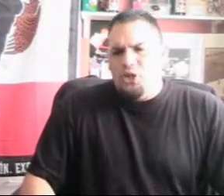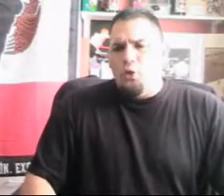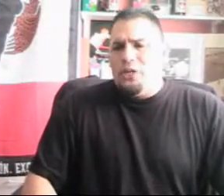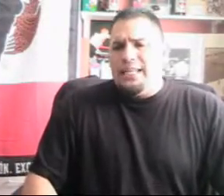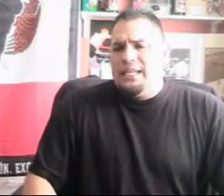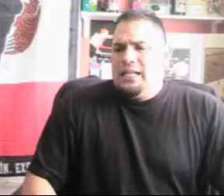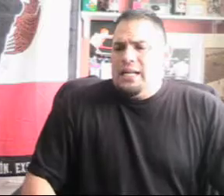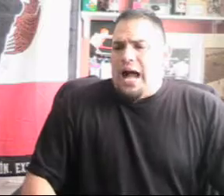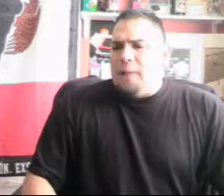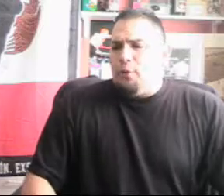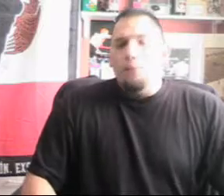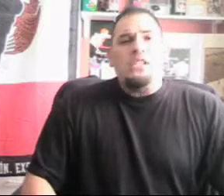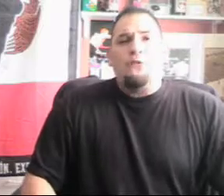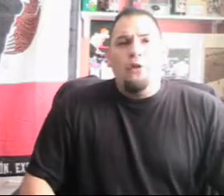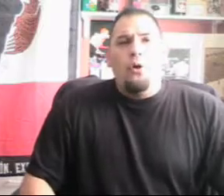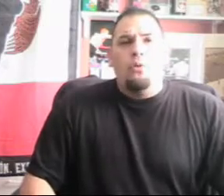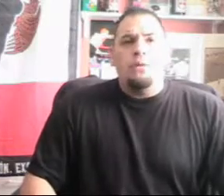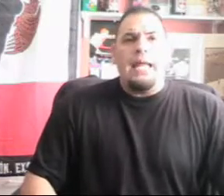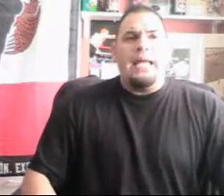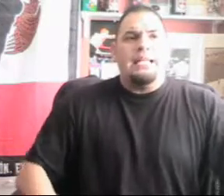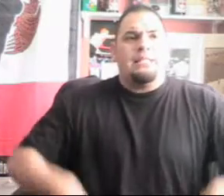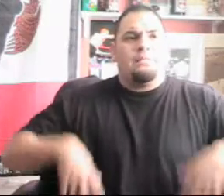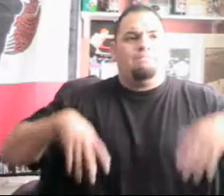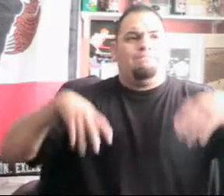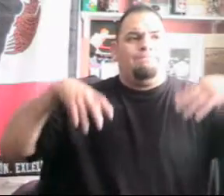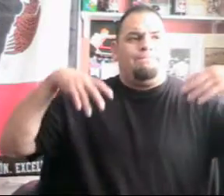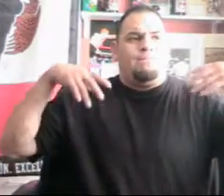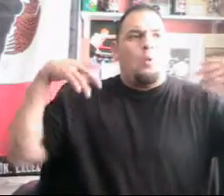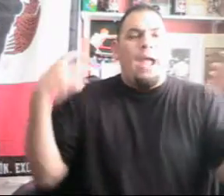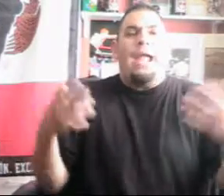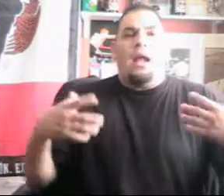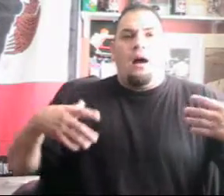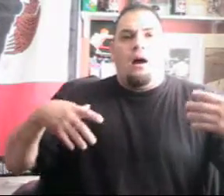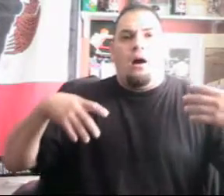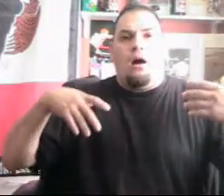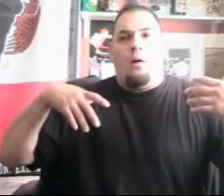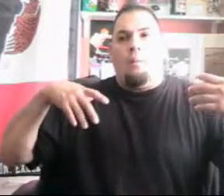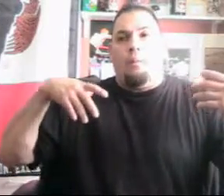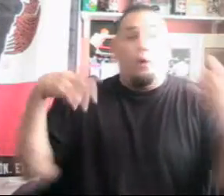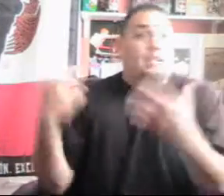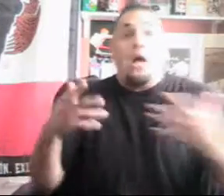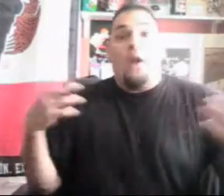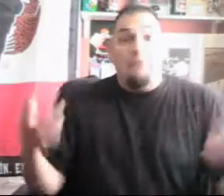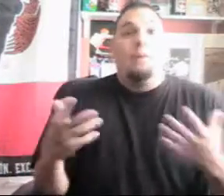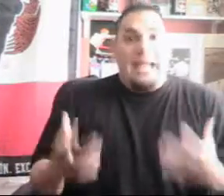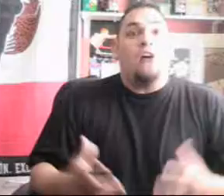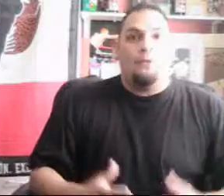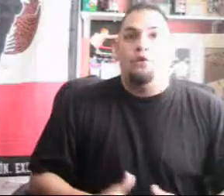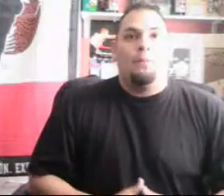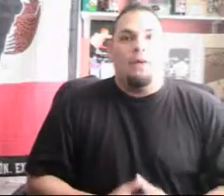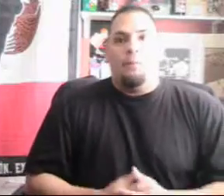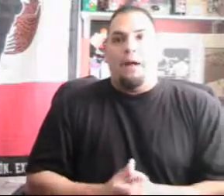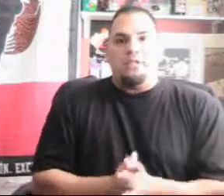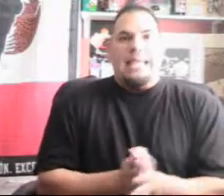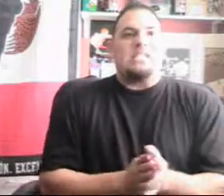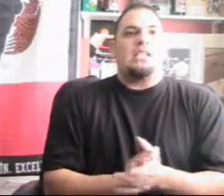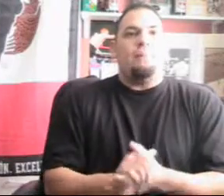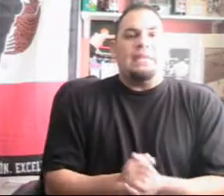you know, really, I pretty much feel as the way, pretty much how everybody else feels about the belts. It's something